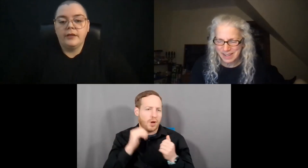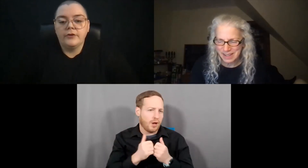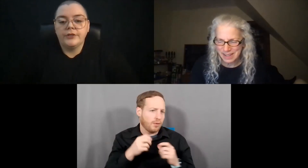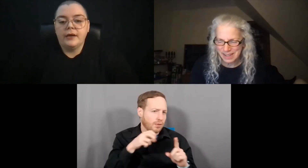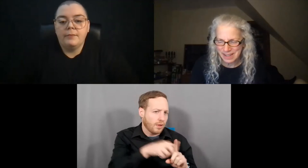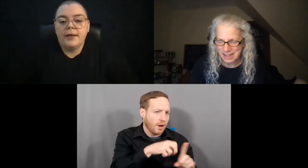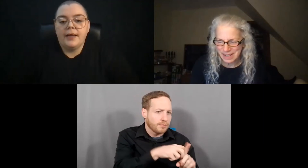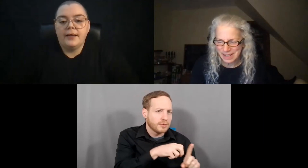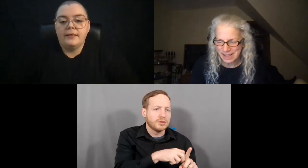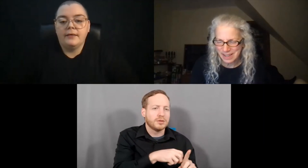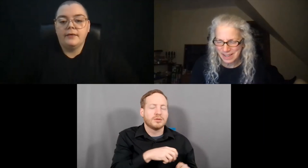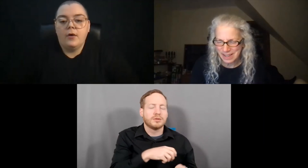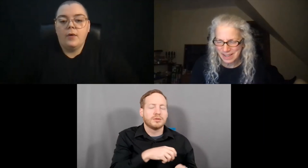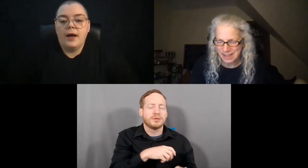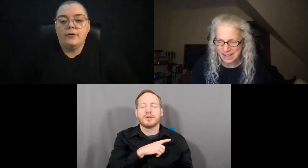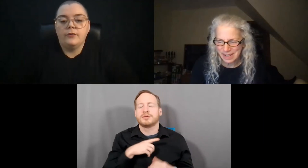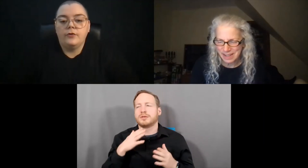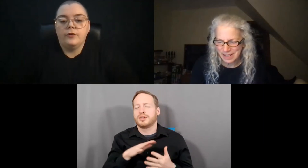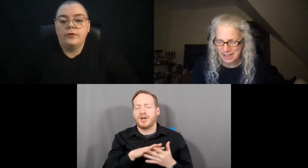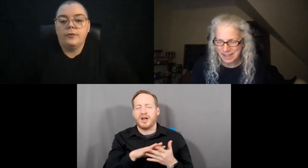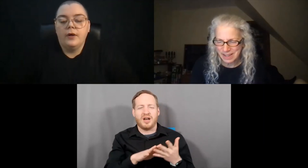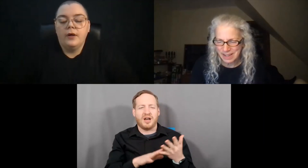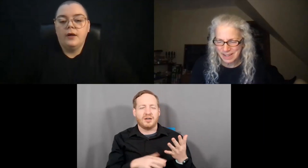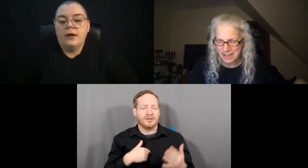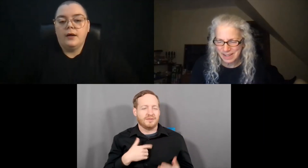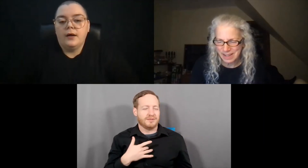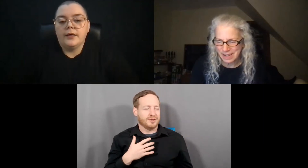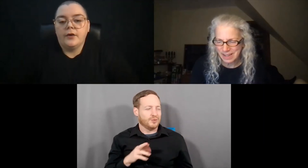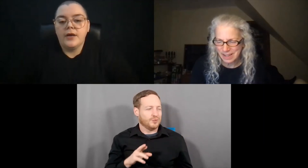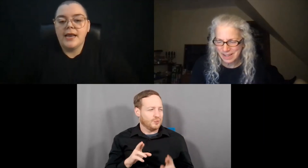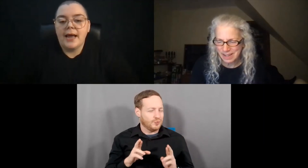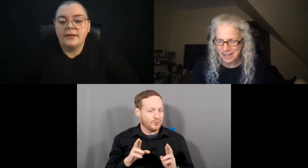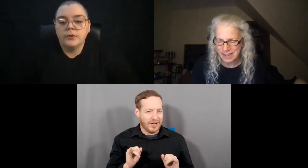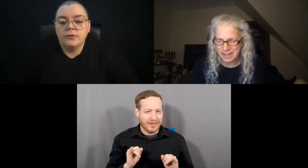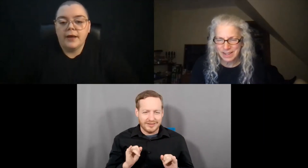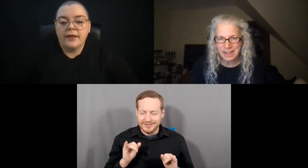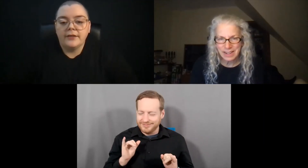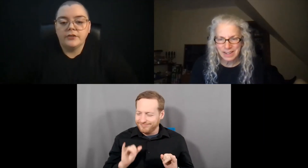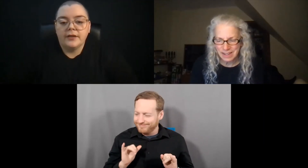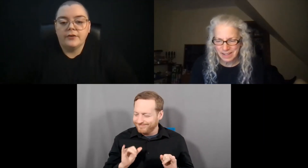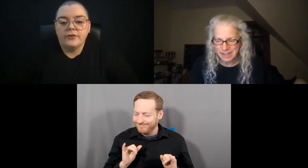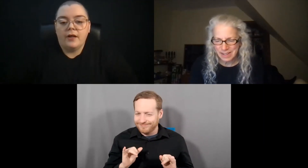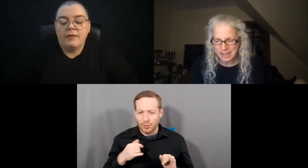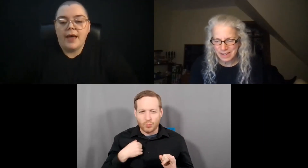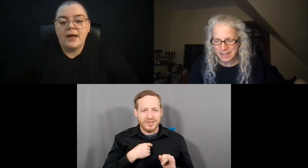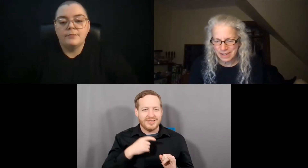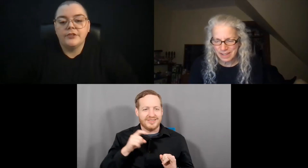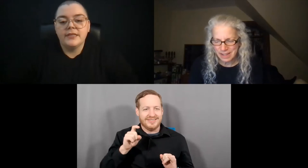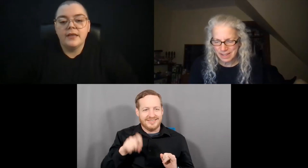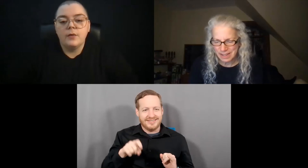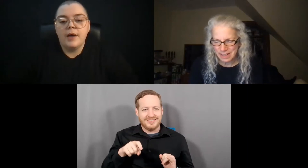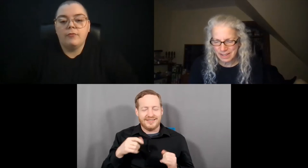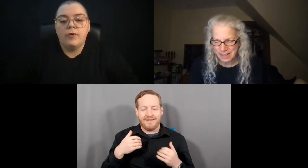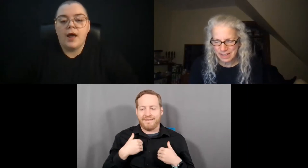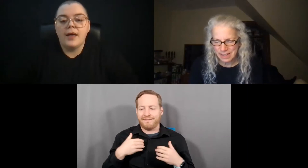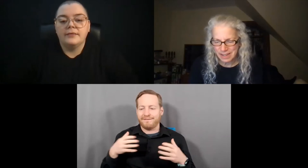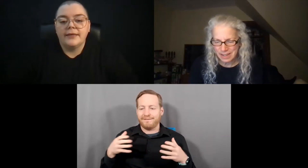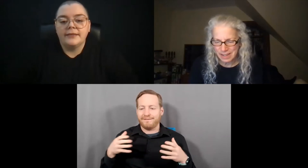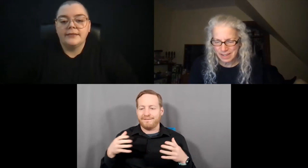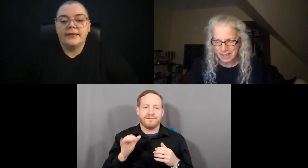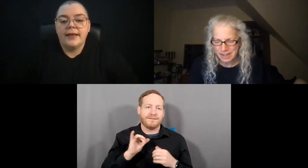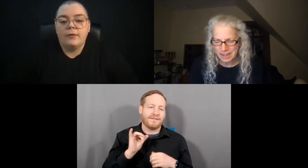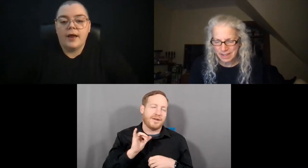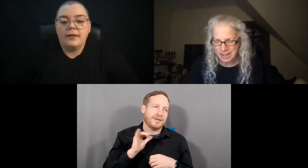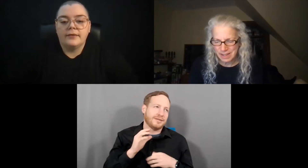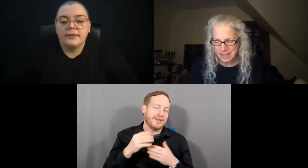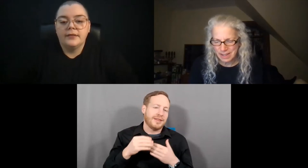good leadership, and know how to, you know, connect with the right legislators and all that. I'm just thinking about Rhode Island